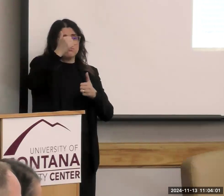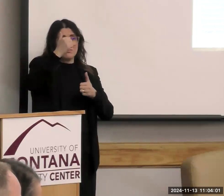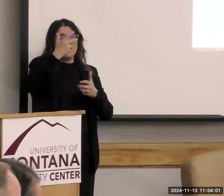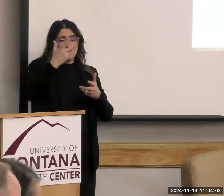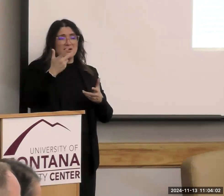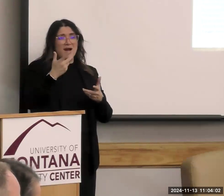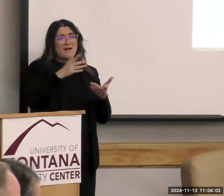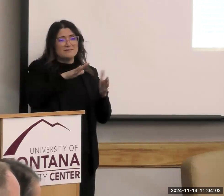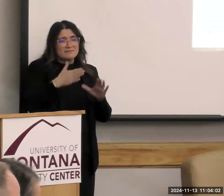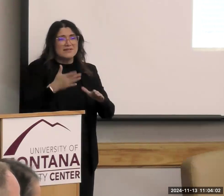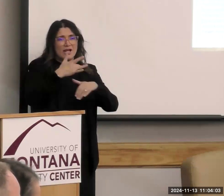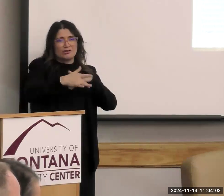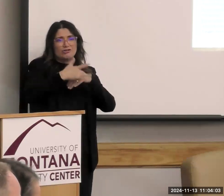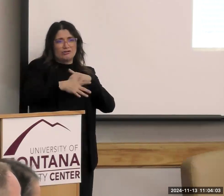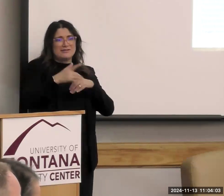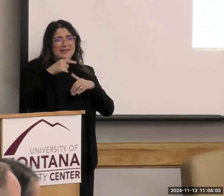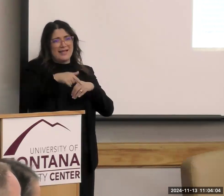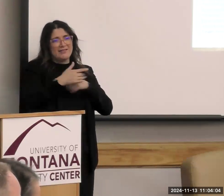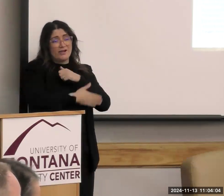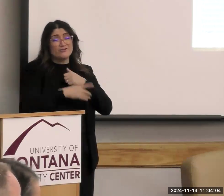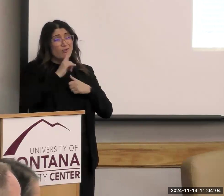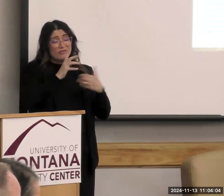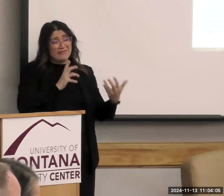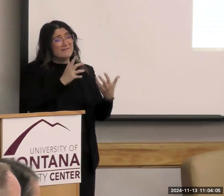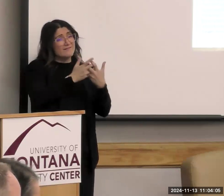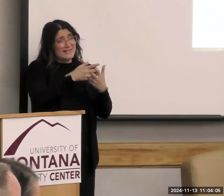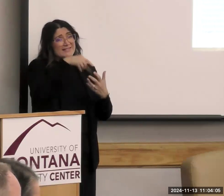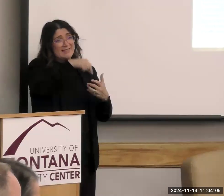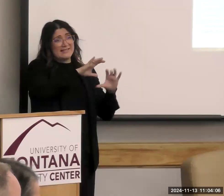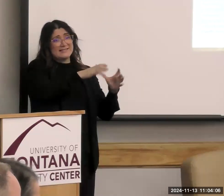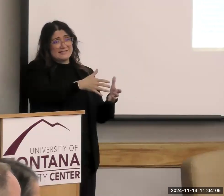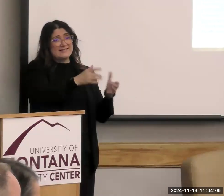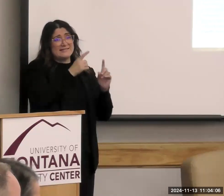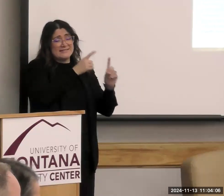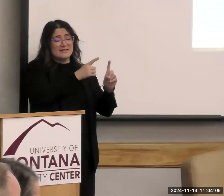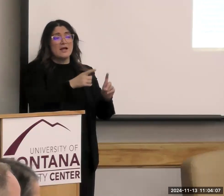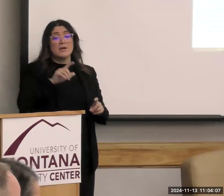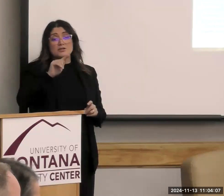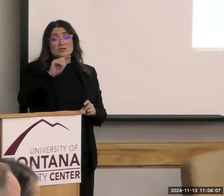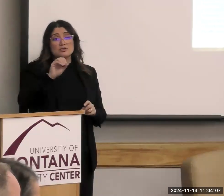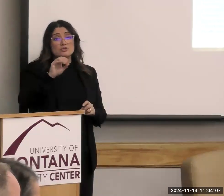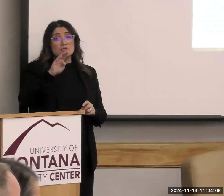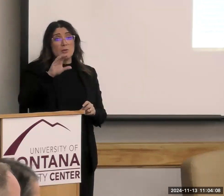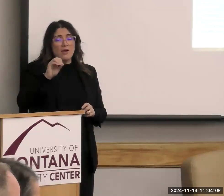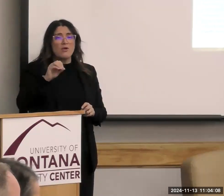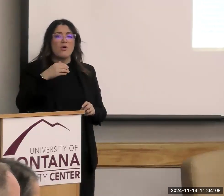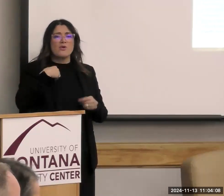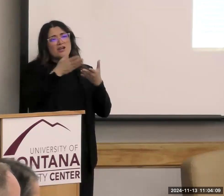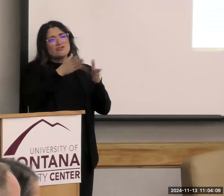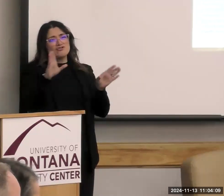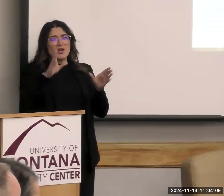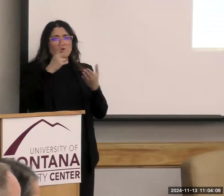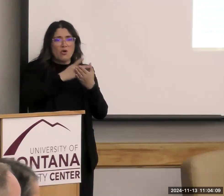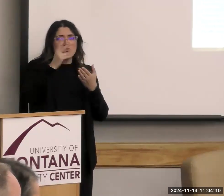that fits in again to this agenda. But as far as tobacco goes, we had general programs right over